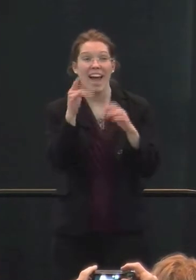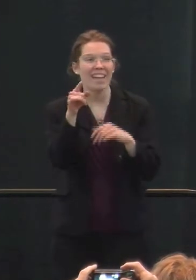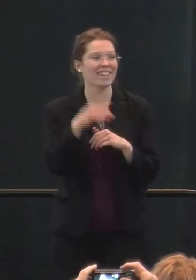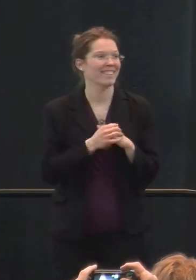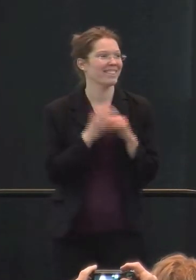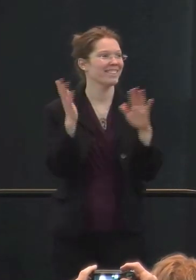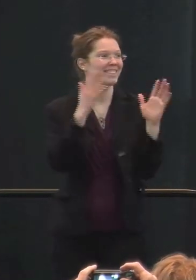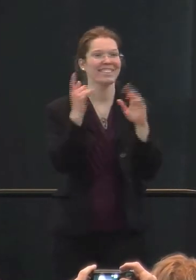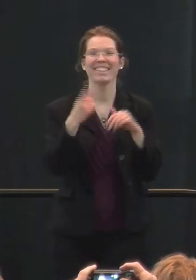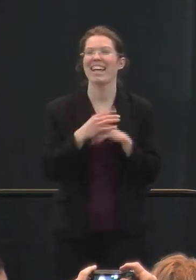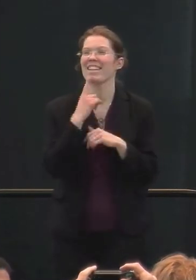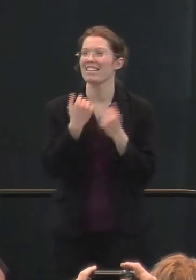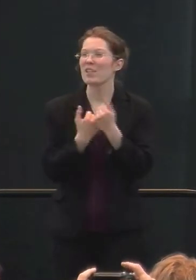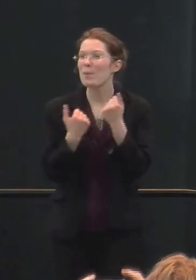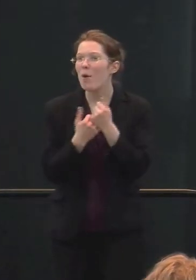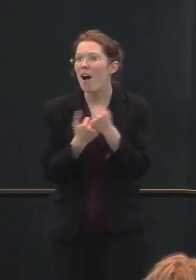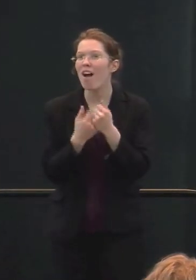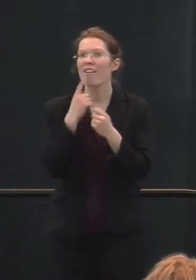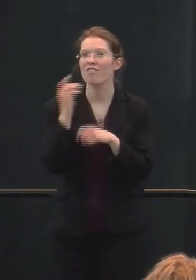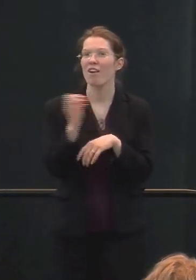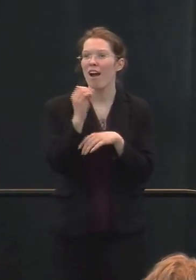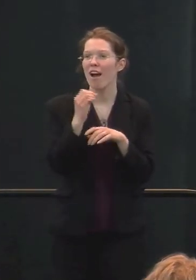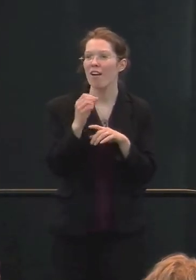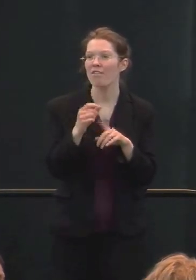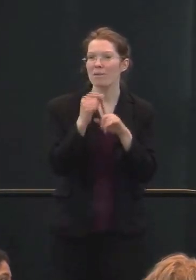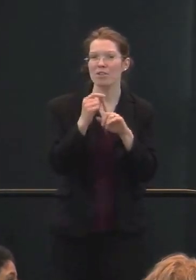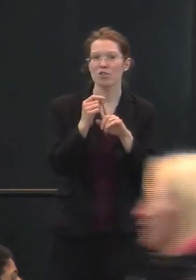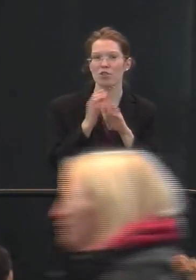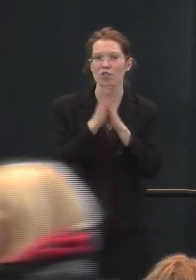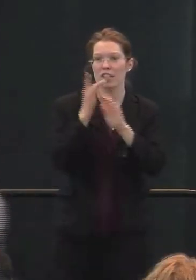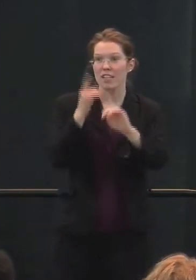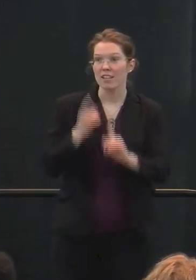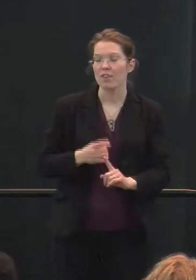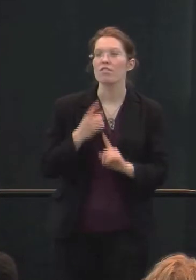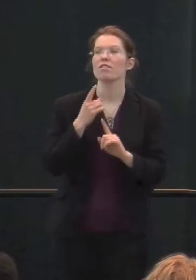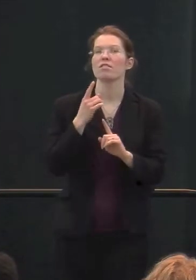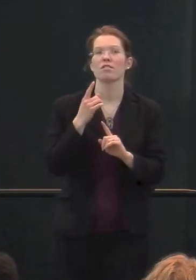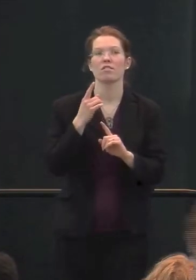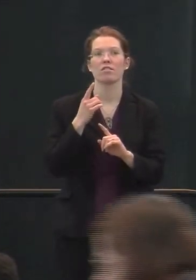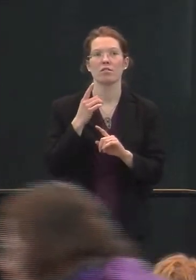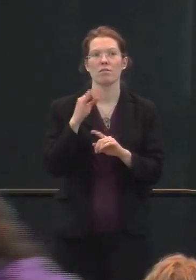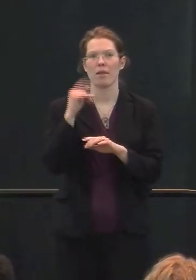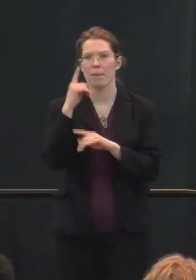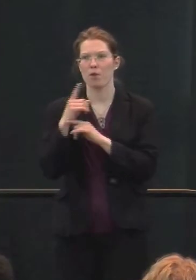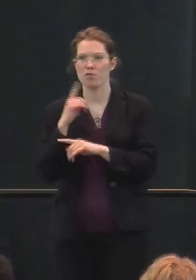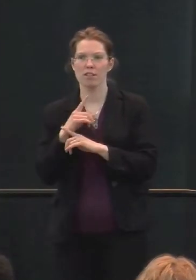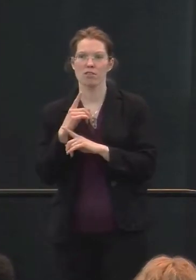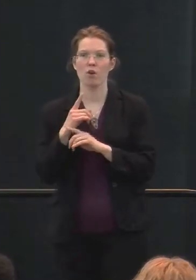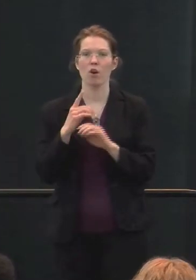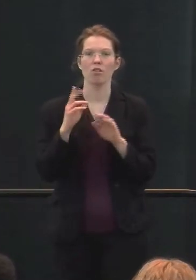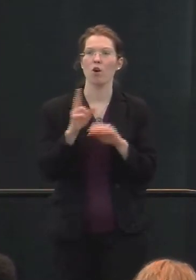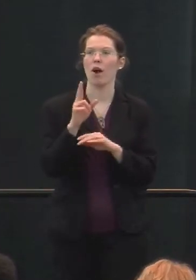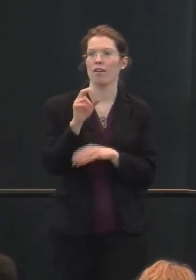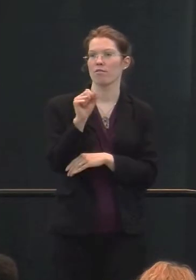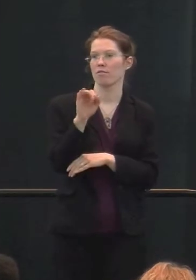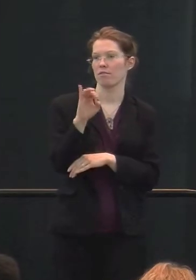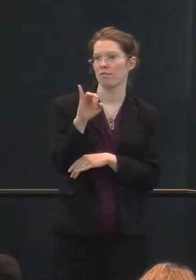for their support of the Ohio Special Initiatives by Brothers and Sisters, or Ohio Sibs.